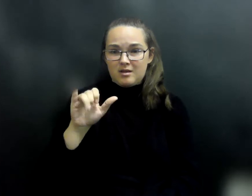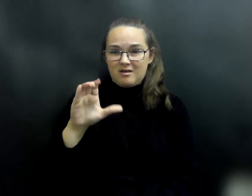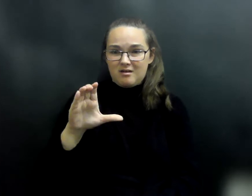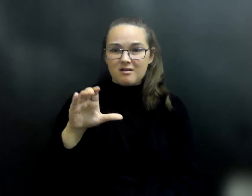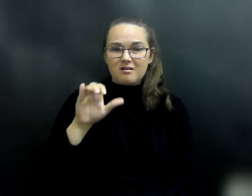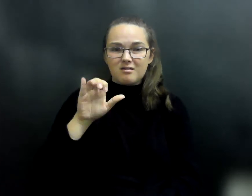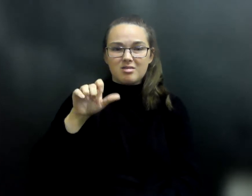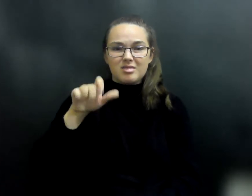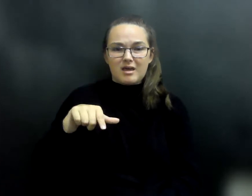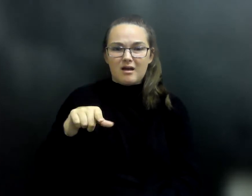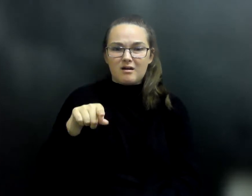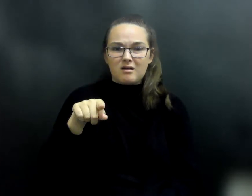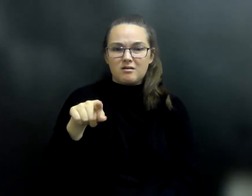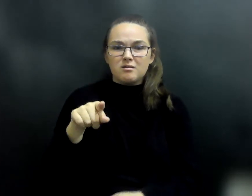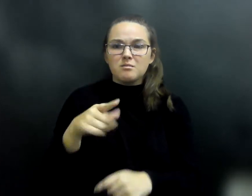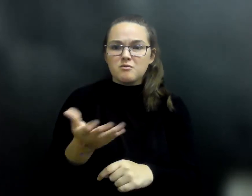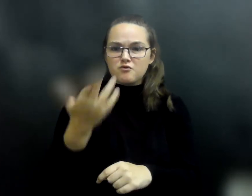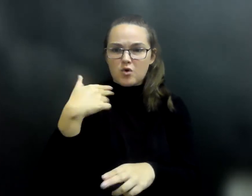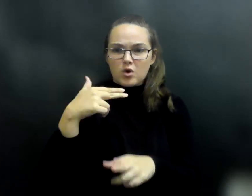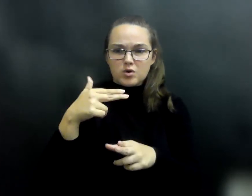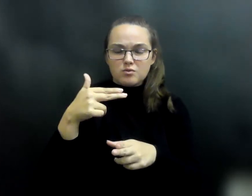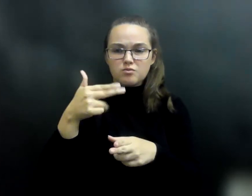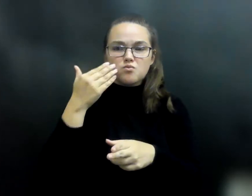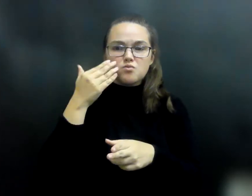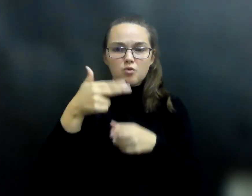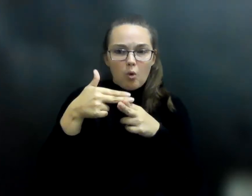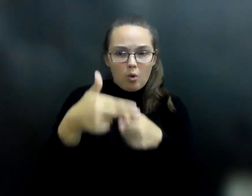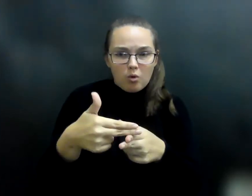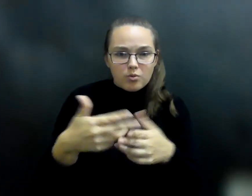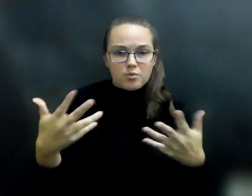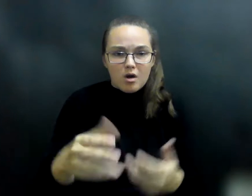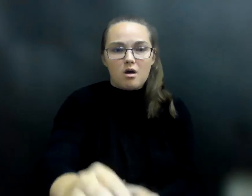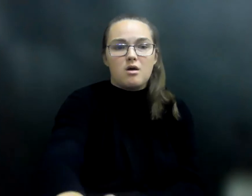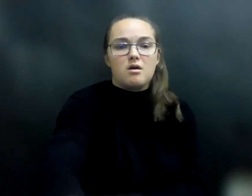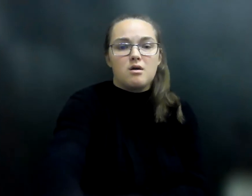folktale, a prince goes on a journey to free a princess. As you read,